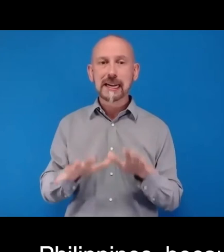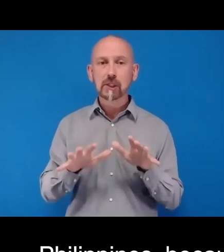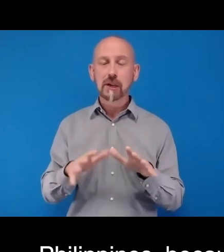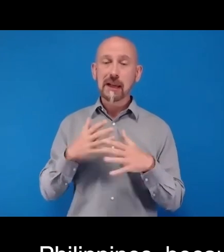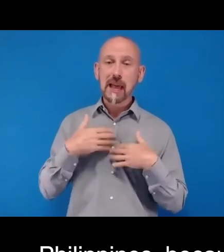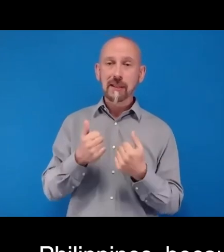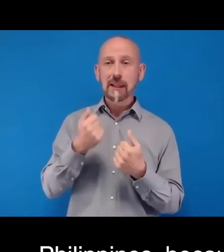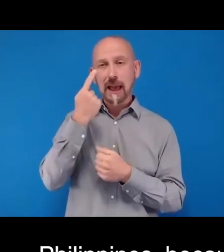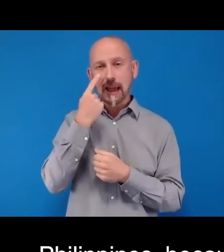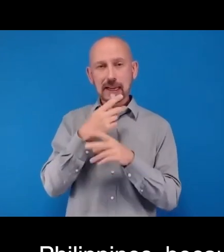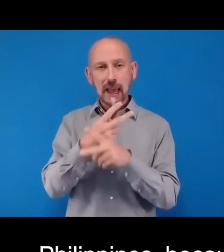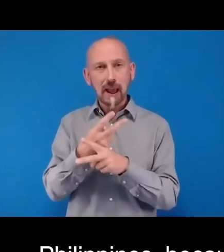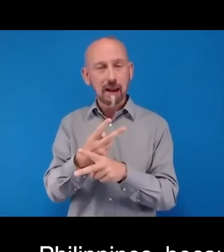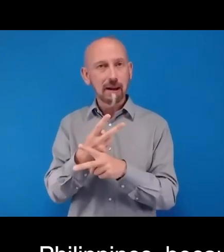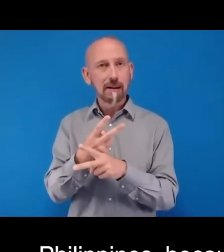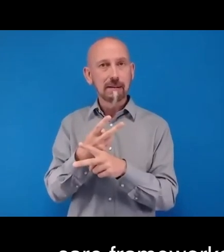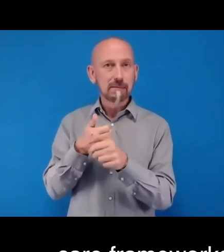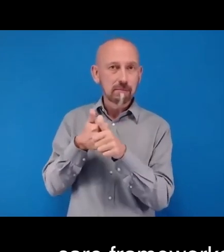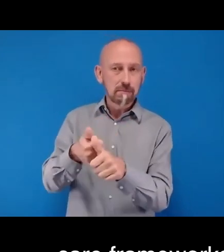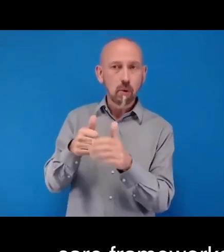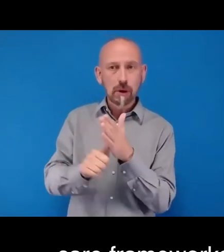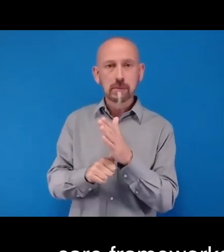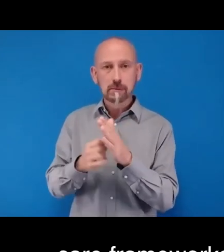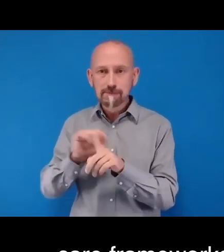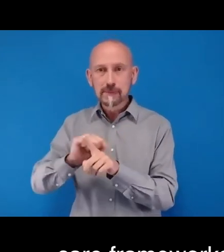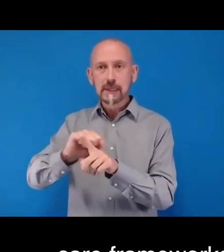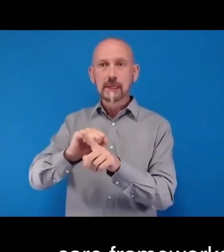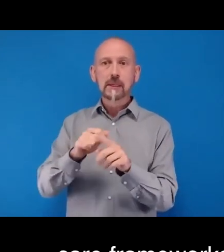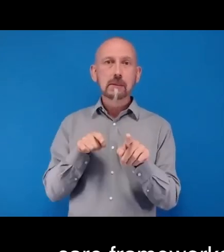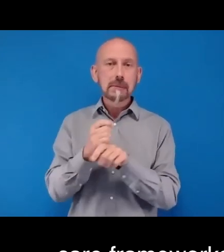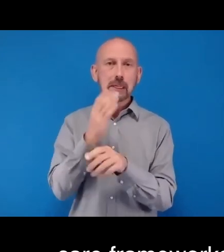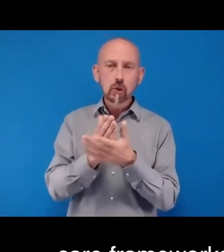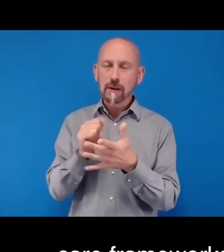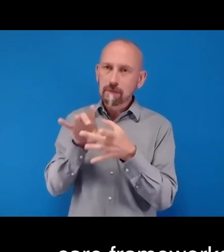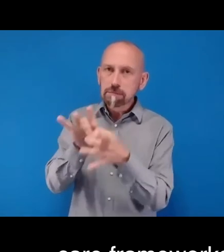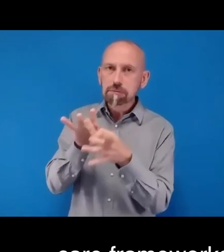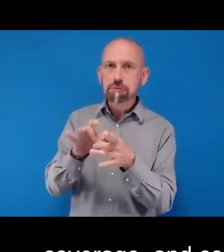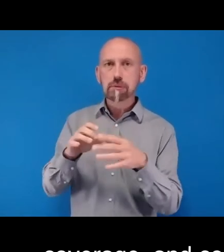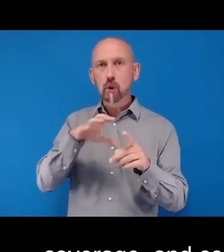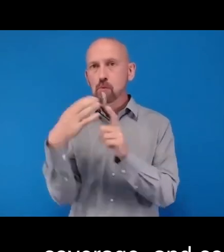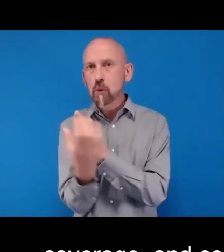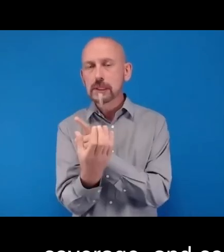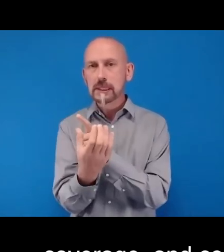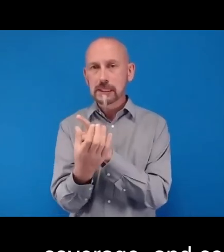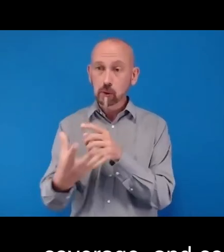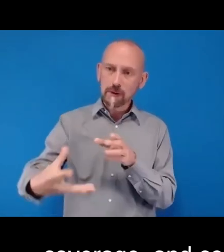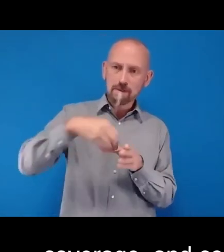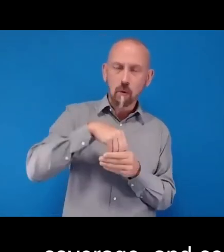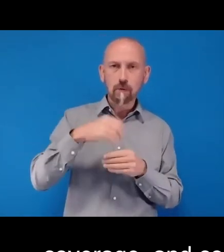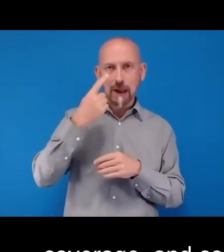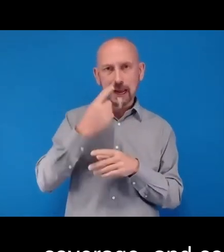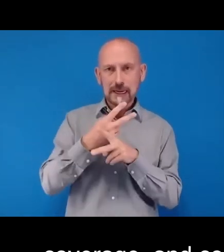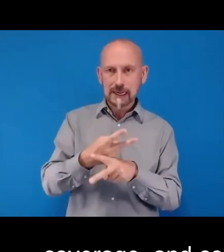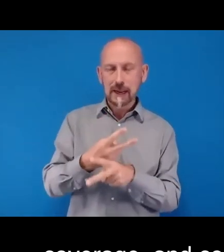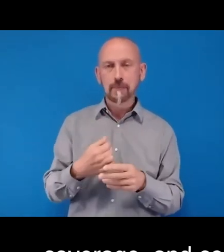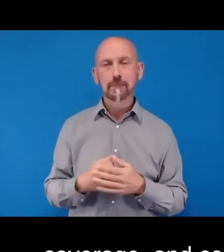addressing the equity, poor coverage, and community engagement in eye health, key to our